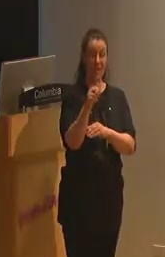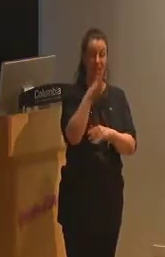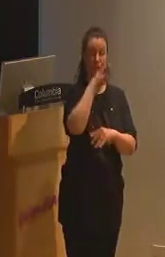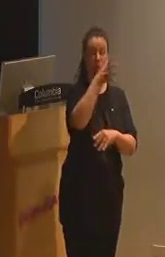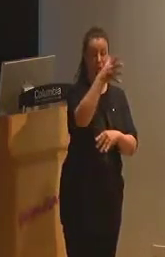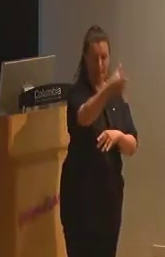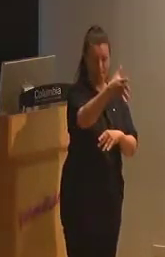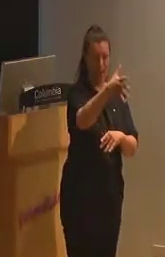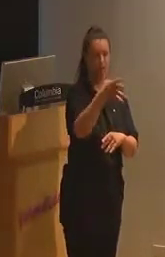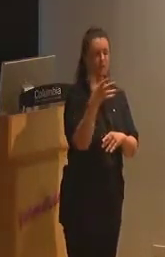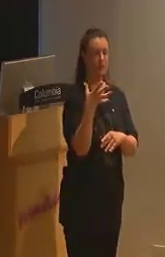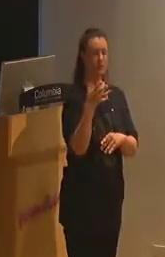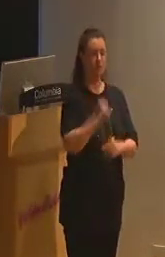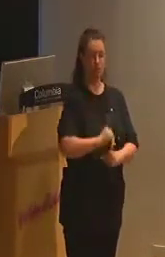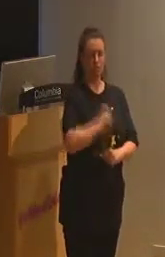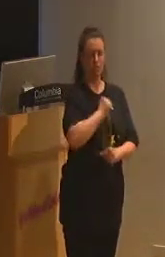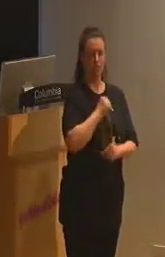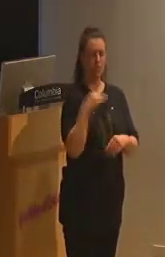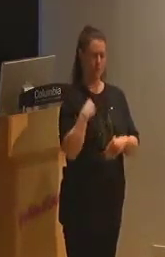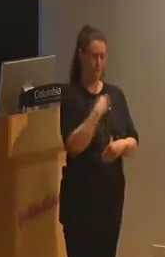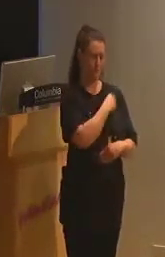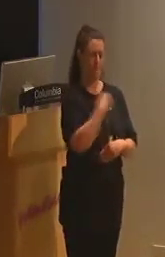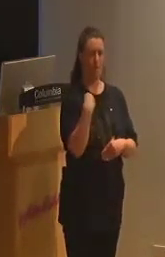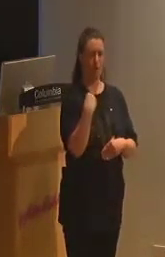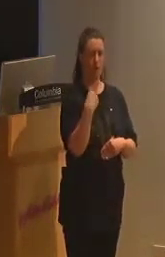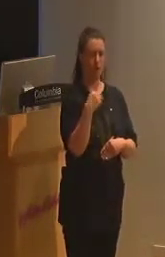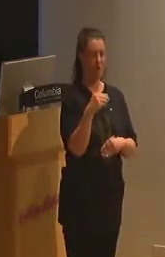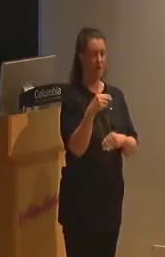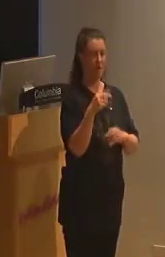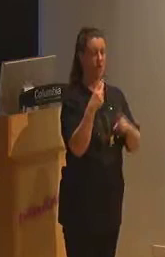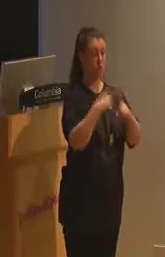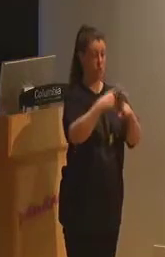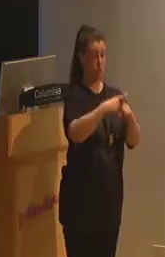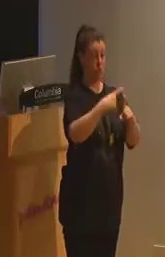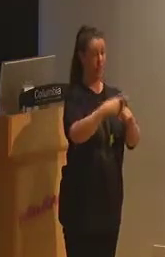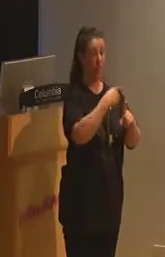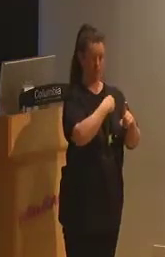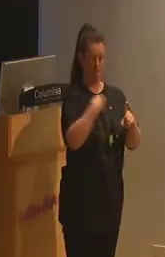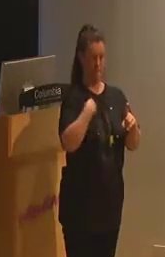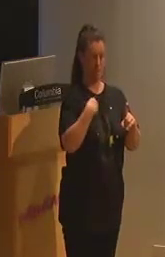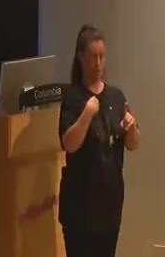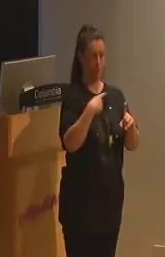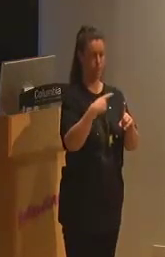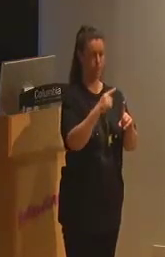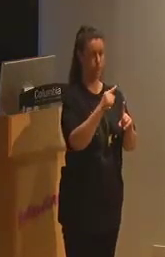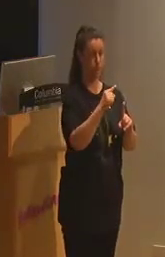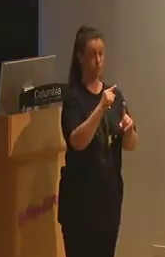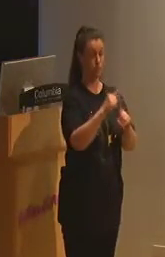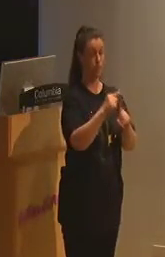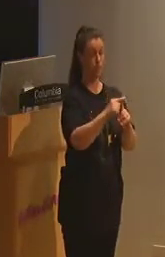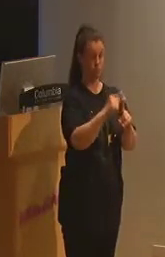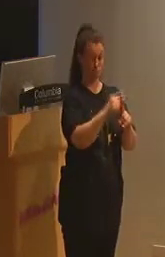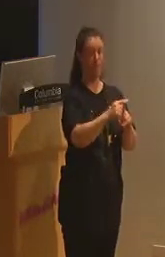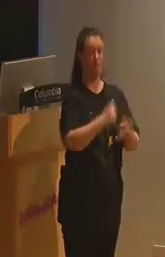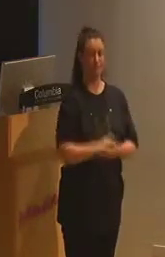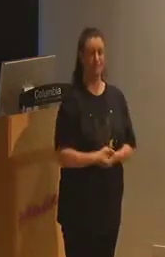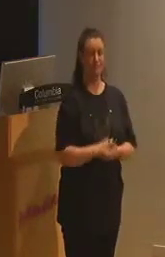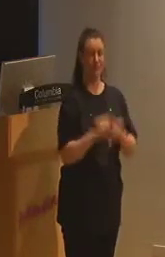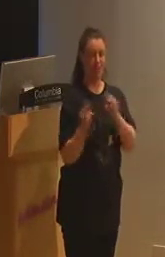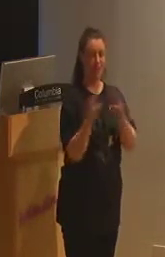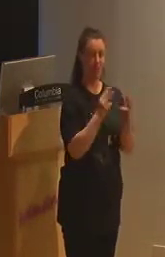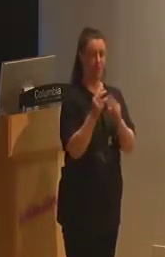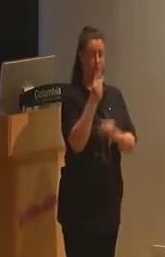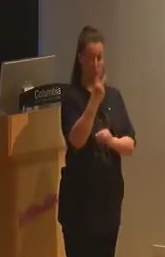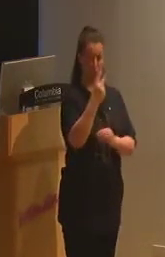member of the Communist Party of Yugoslavia and a veteran of Josep Broz Tito's People's Army in World War II. Sounds like